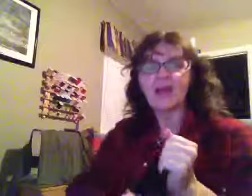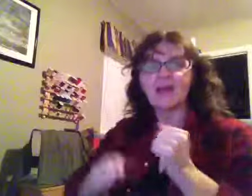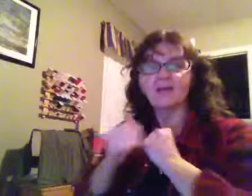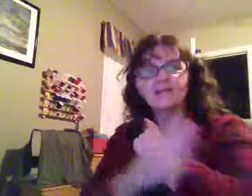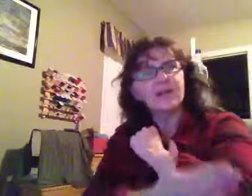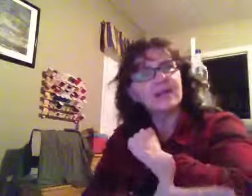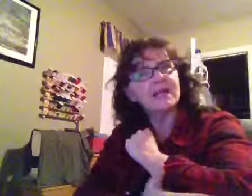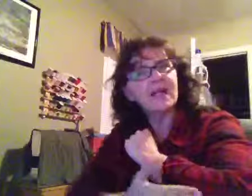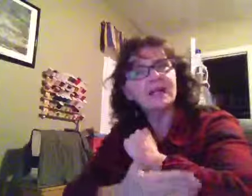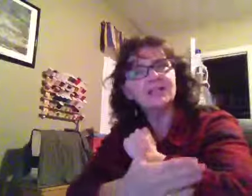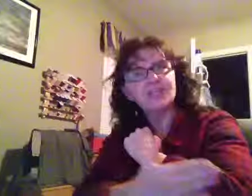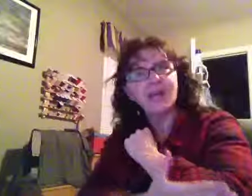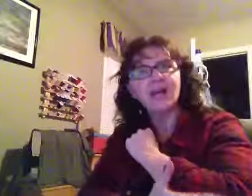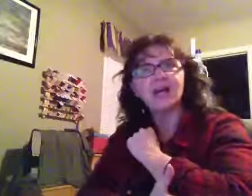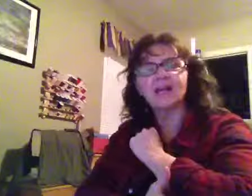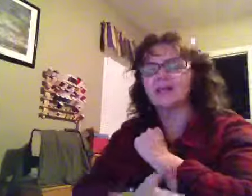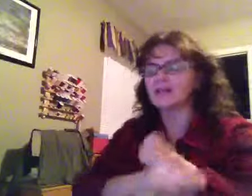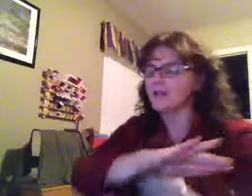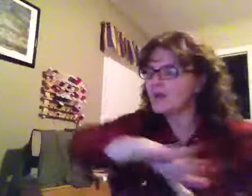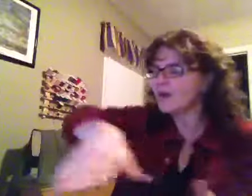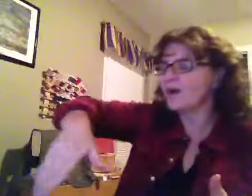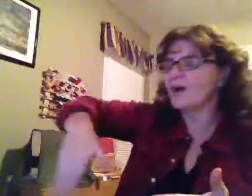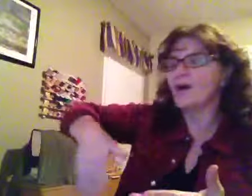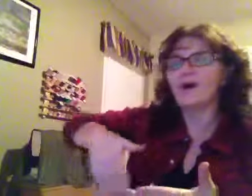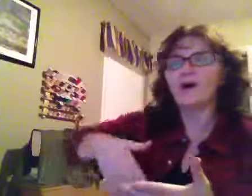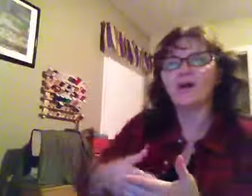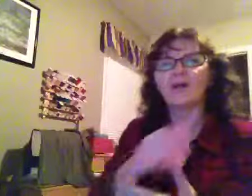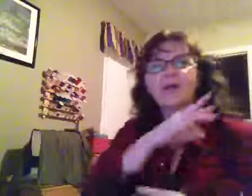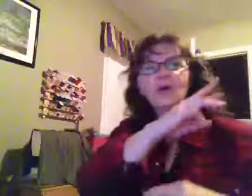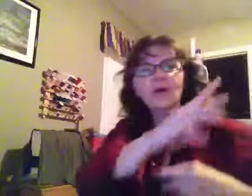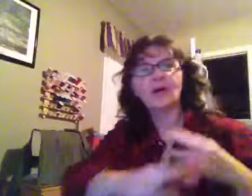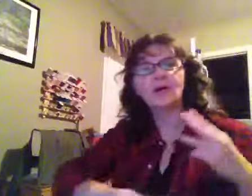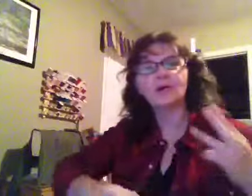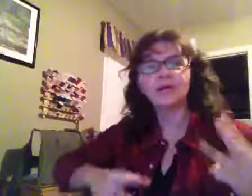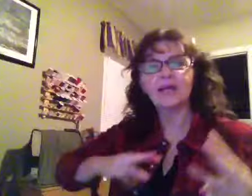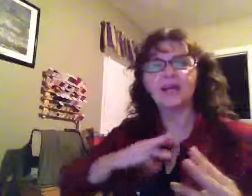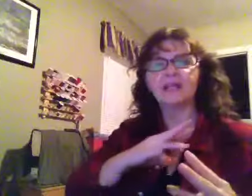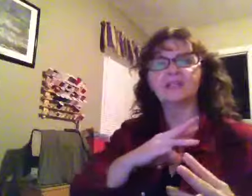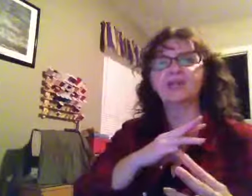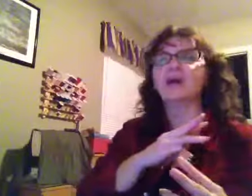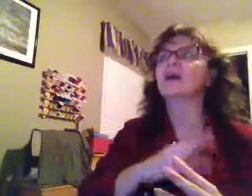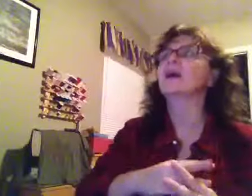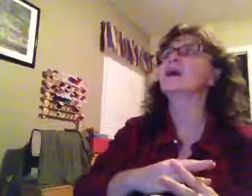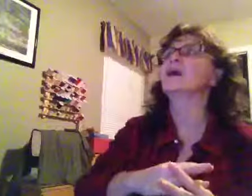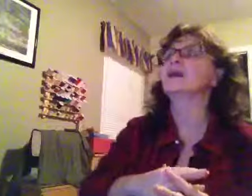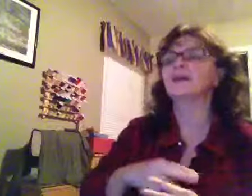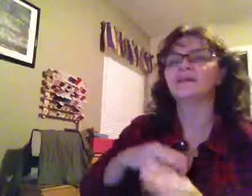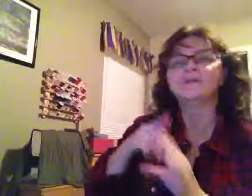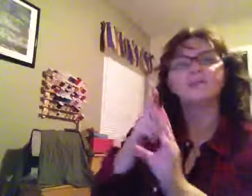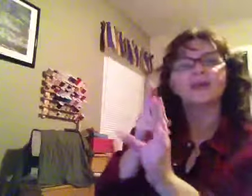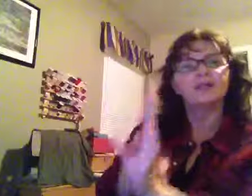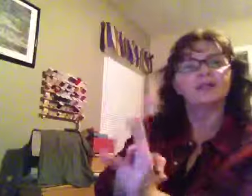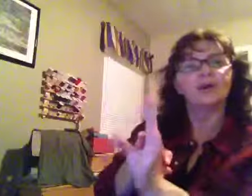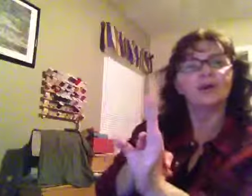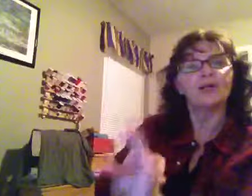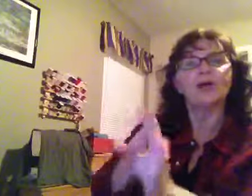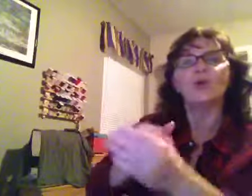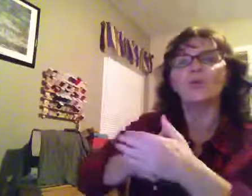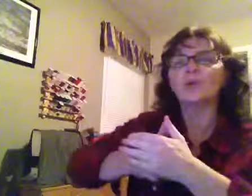every nation, all creation, join